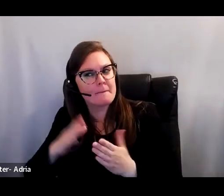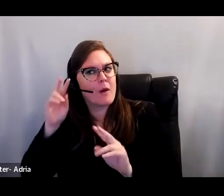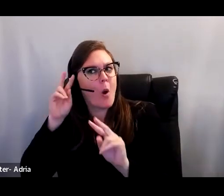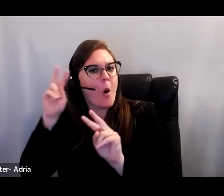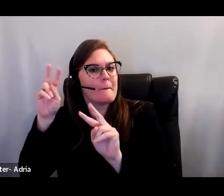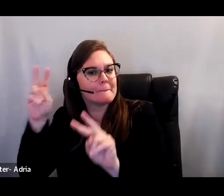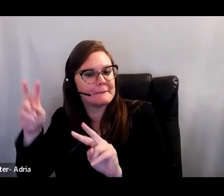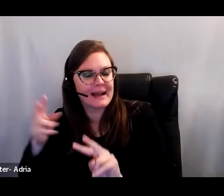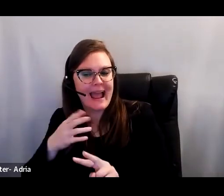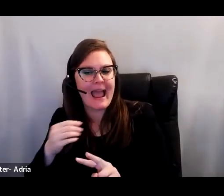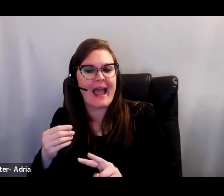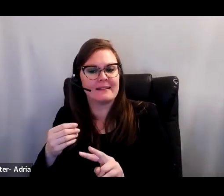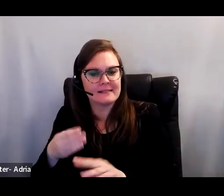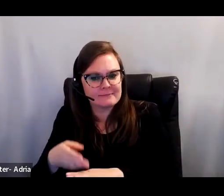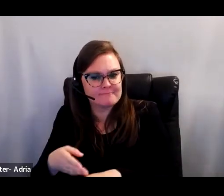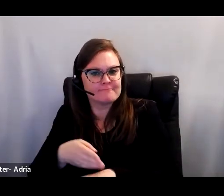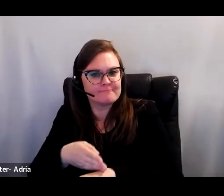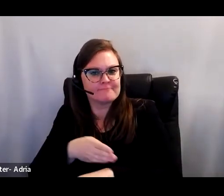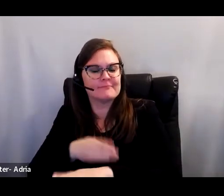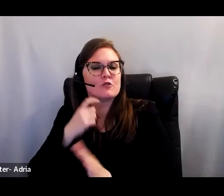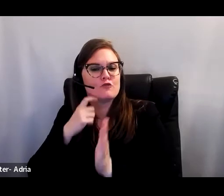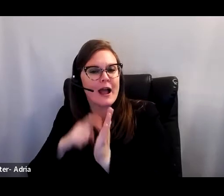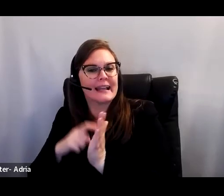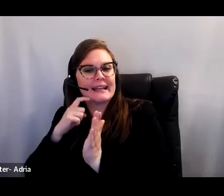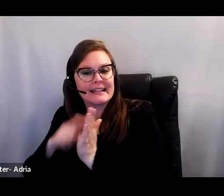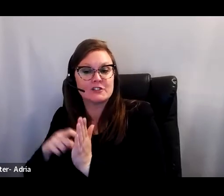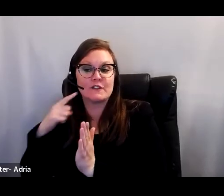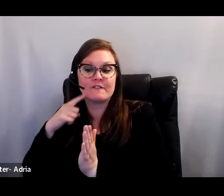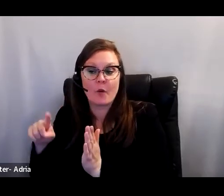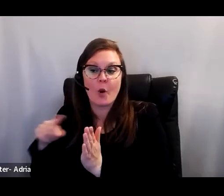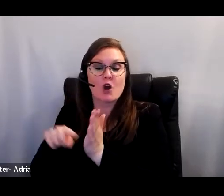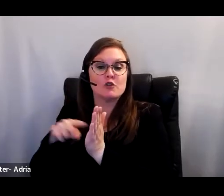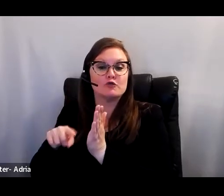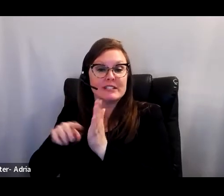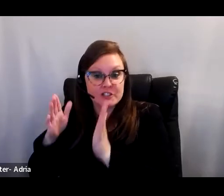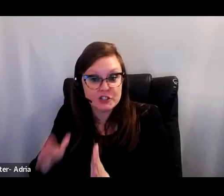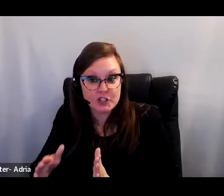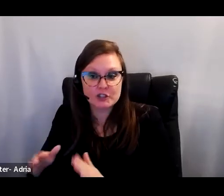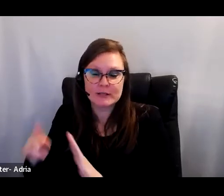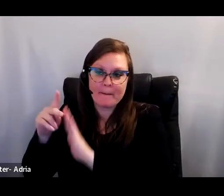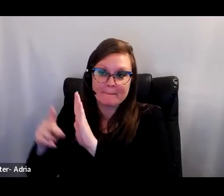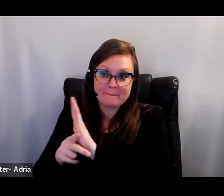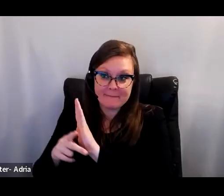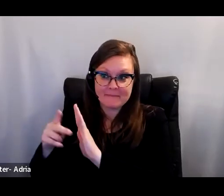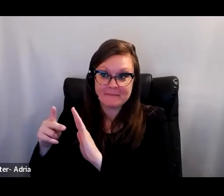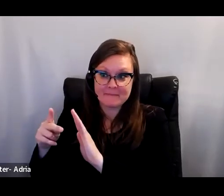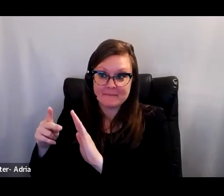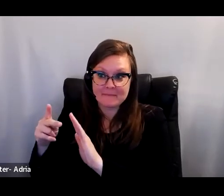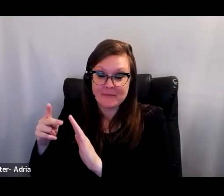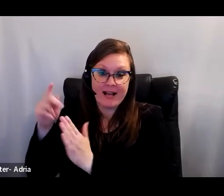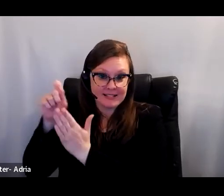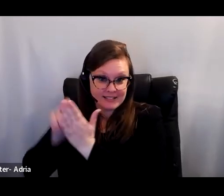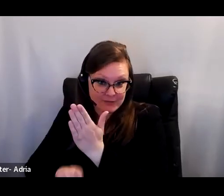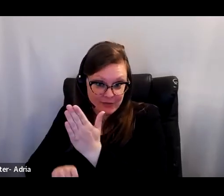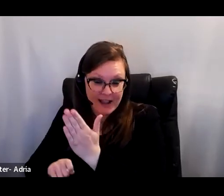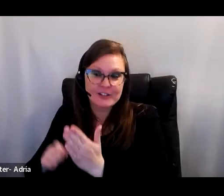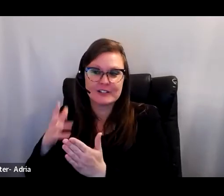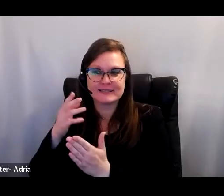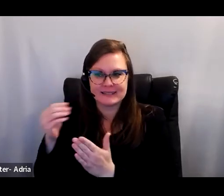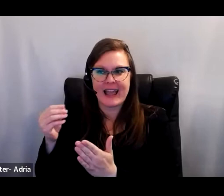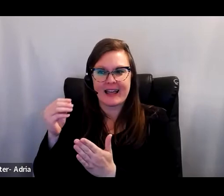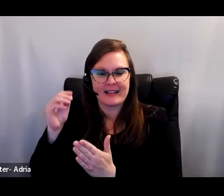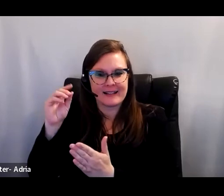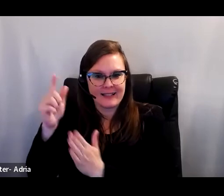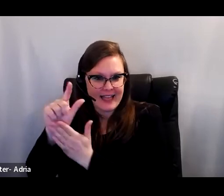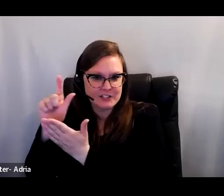researchers, policymakers, and educators that equity must be a central focus of the work that we do. It's becoming